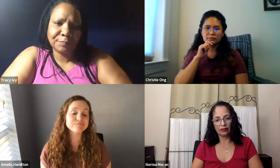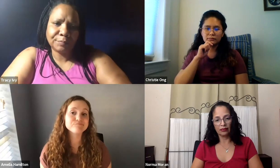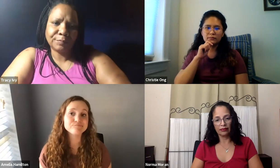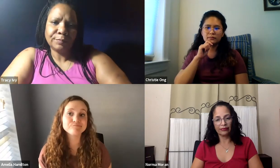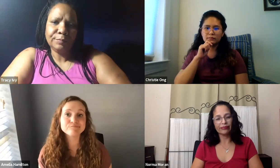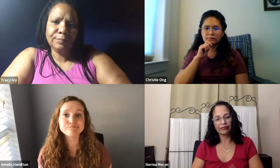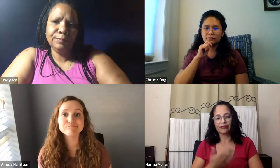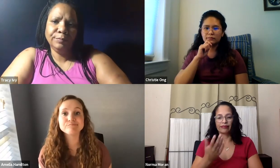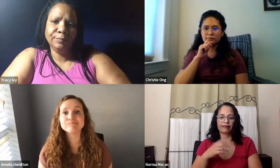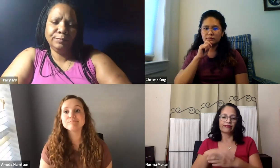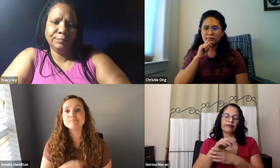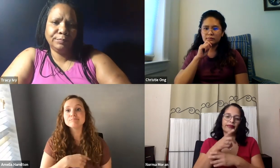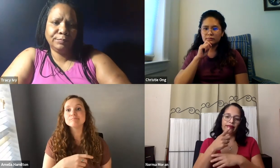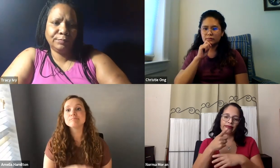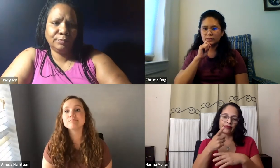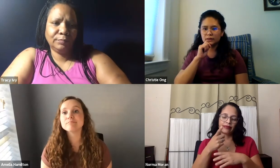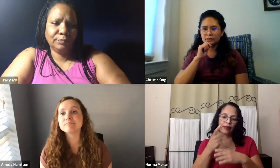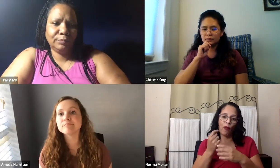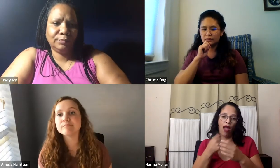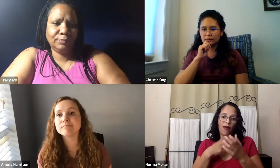who is involved with making decisions and make it easier.